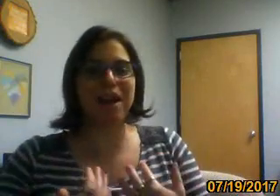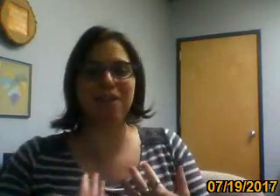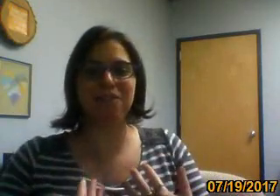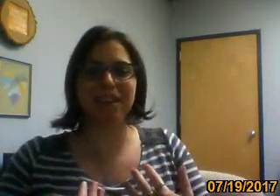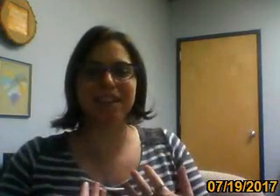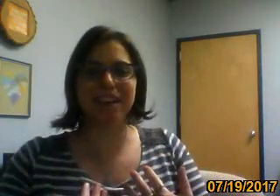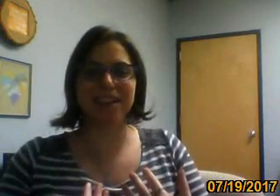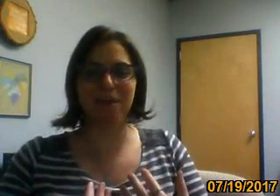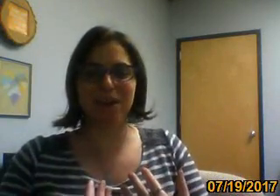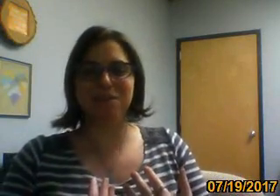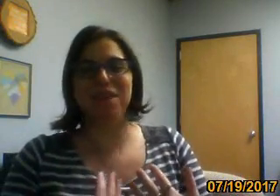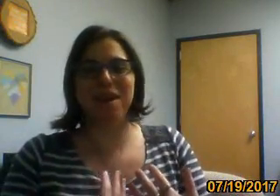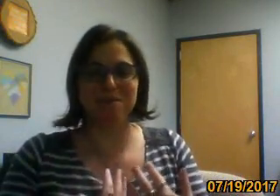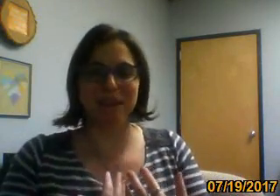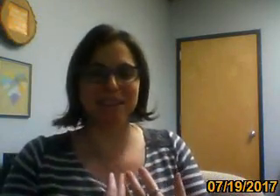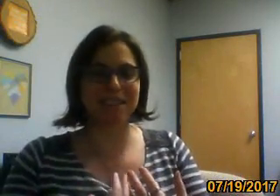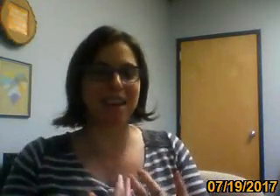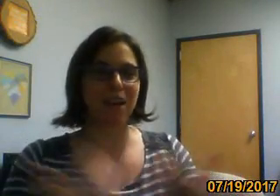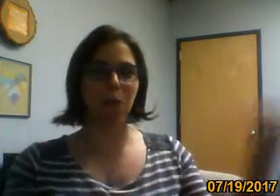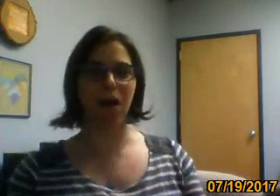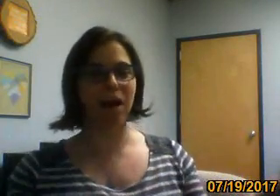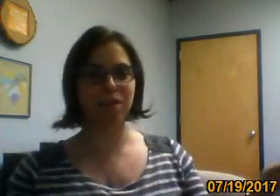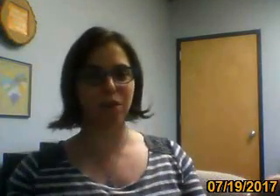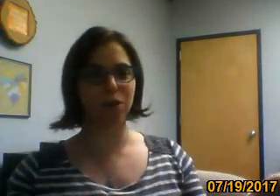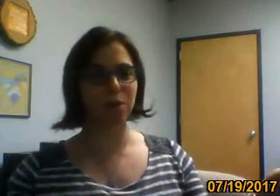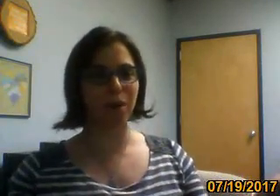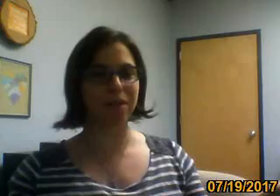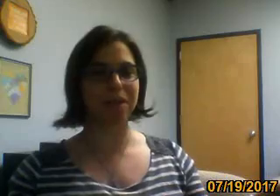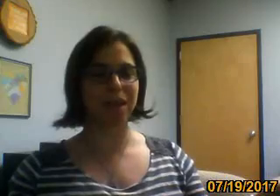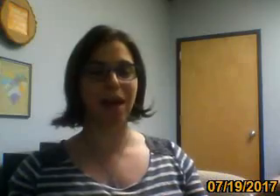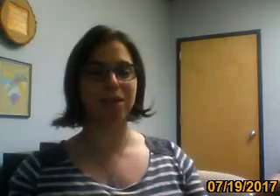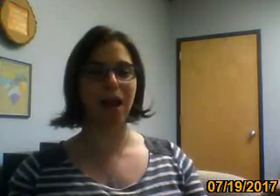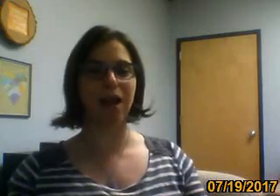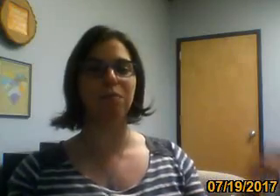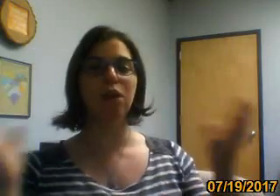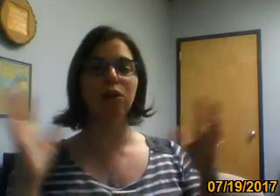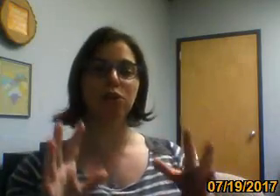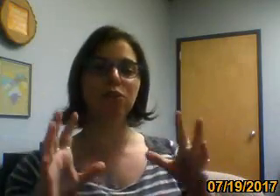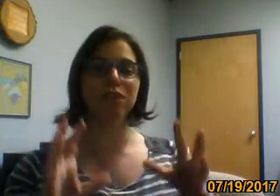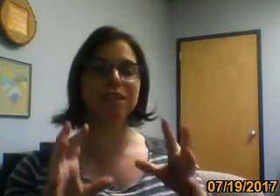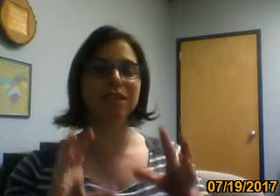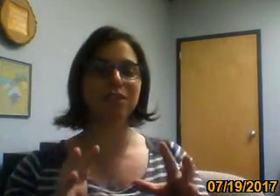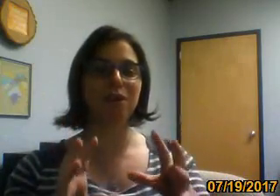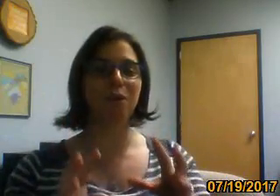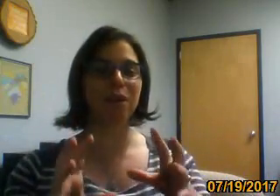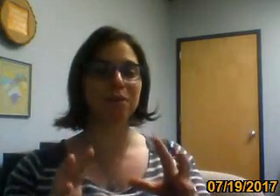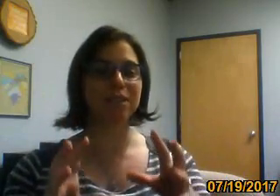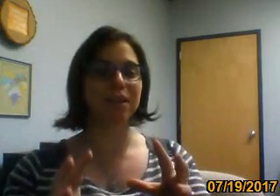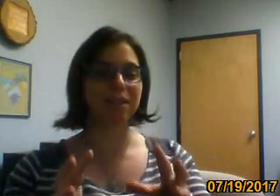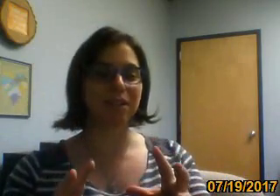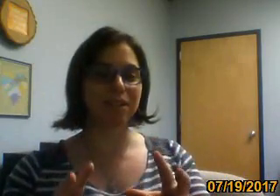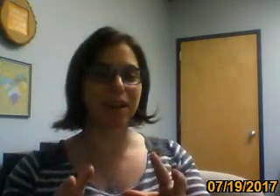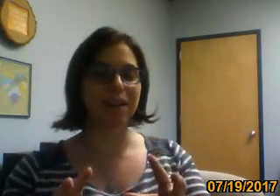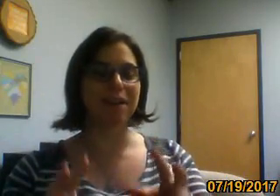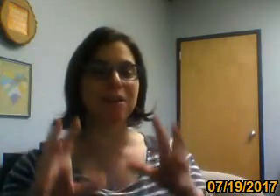And I kind of feel like that's how I do therapy is like, well, I saw who you are the entire time. You just didn't know what it was going to look like.